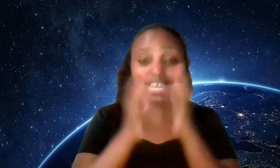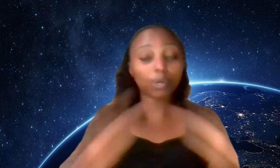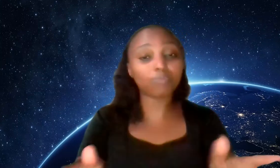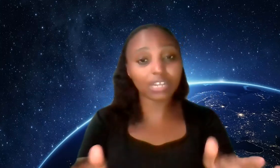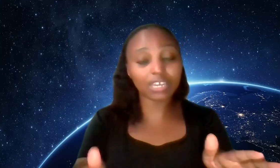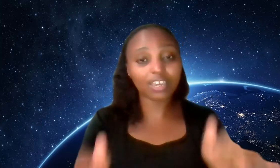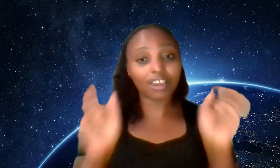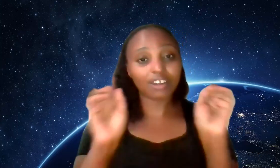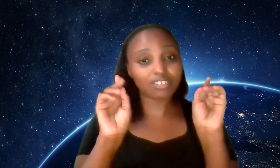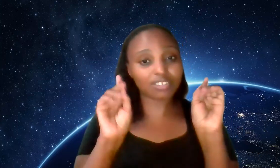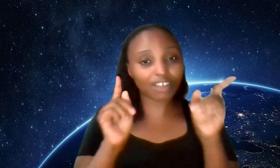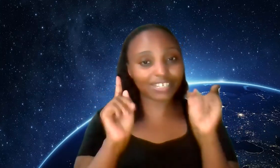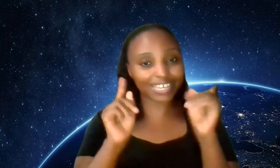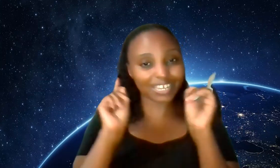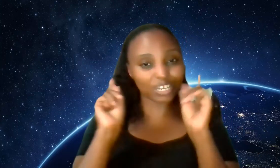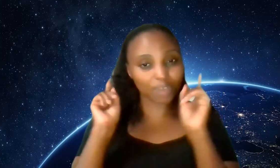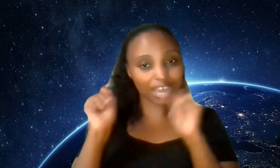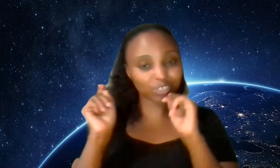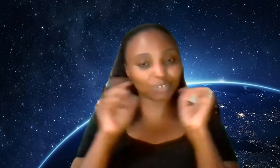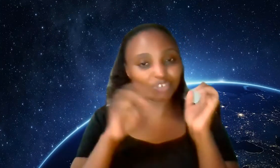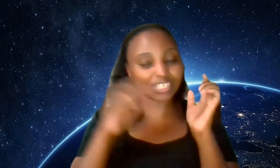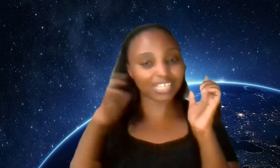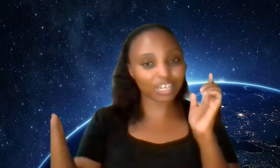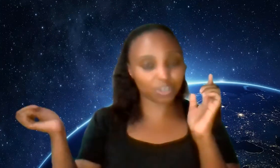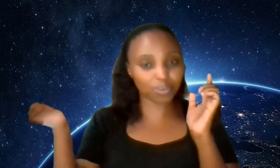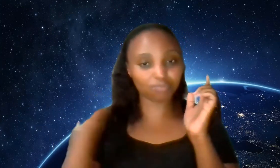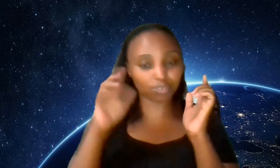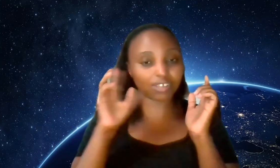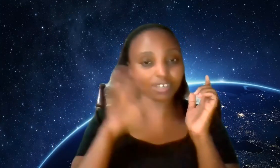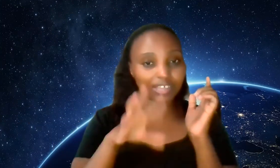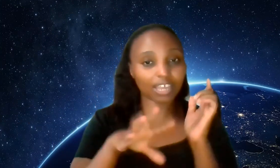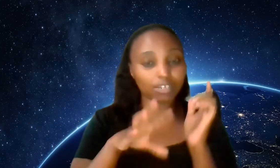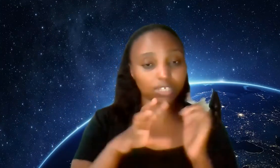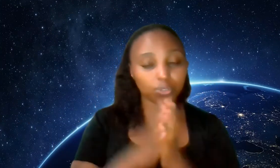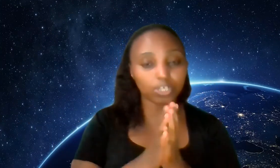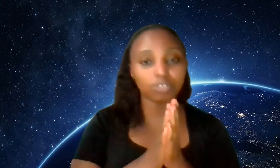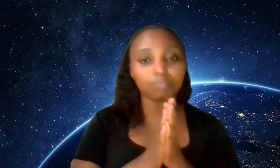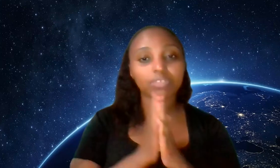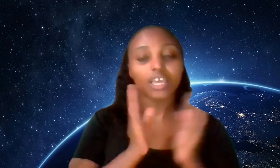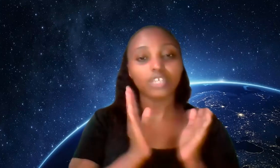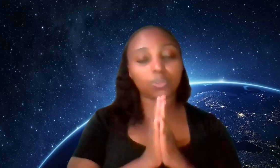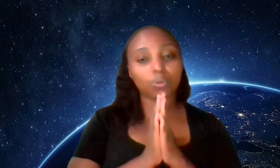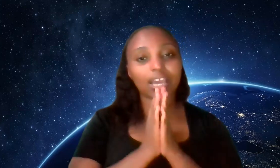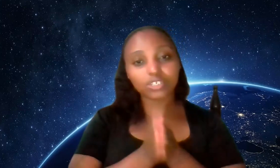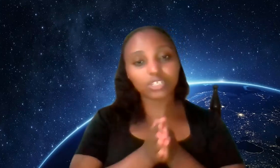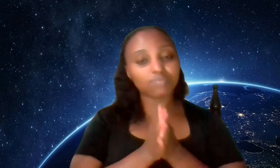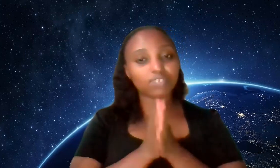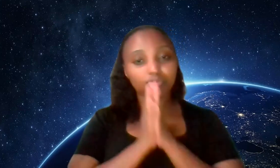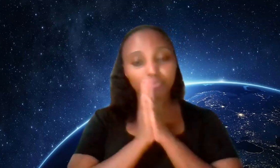and hopefully start taking new action of just saying no if you're stuck in that kind of situation so like today's video if you